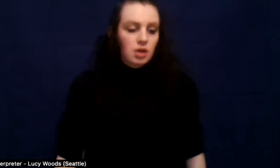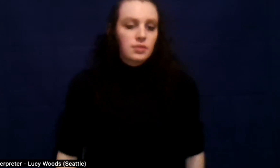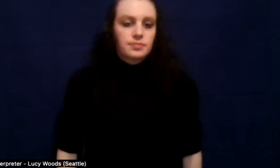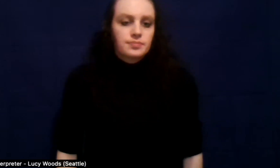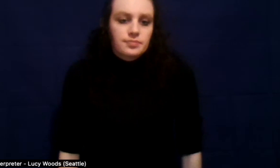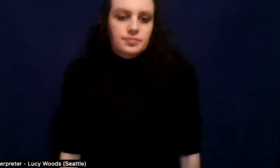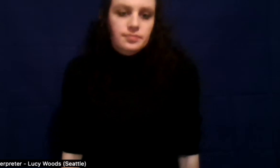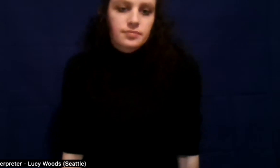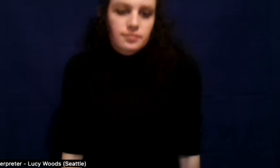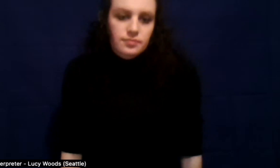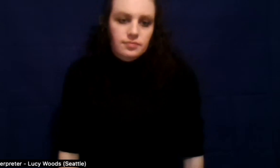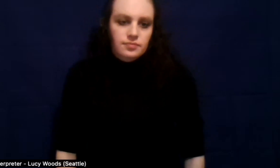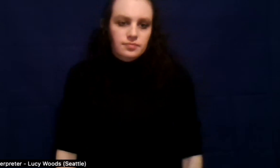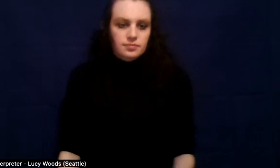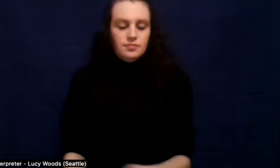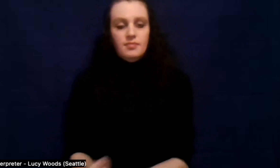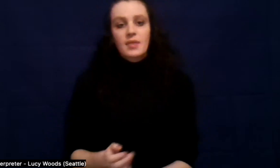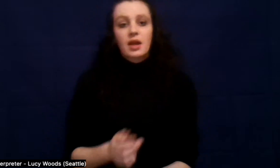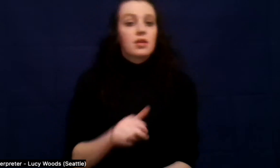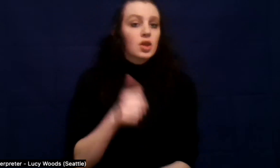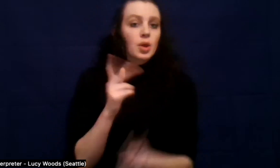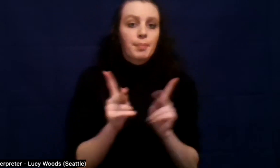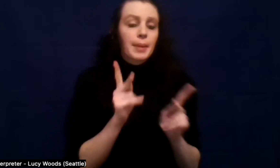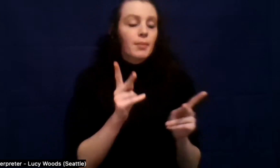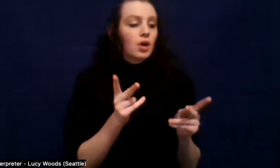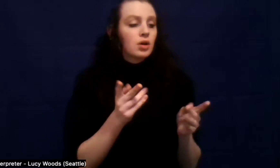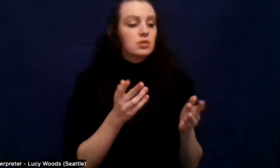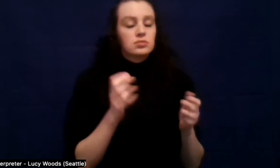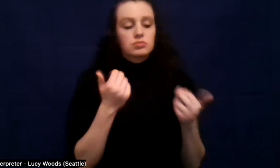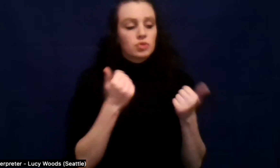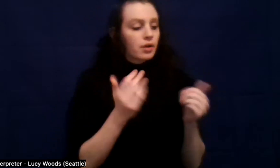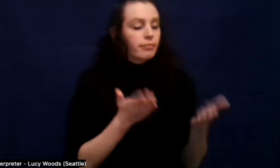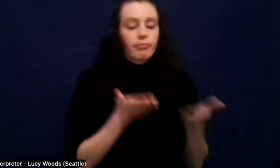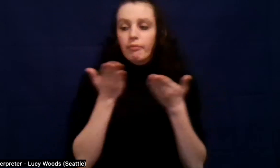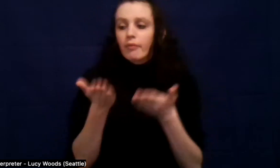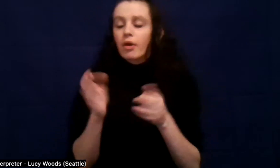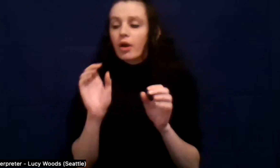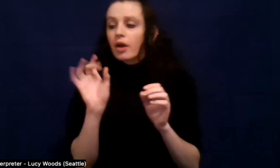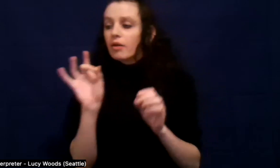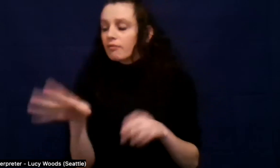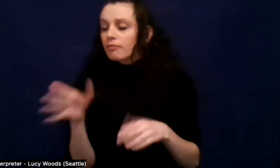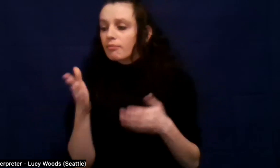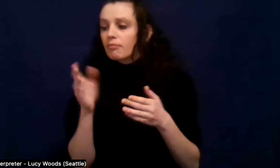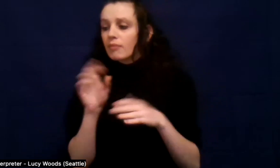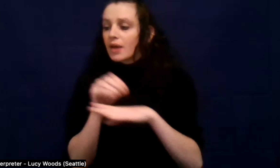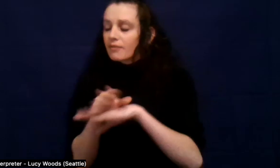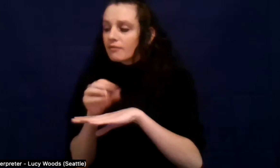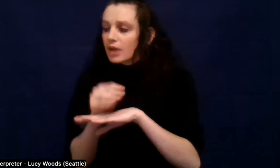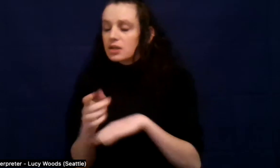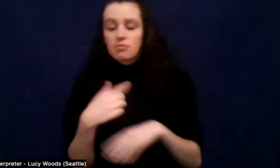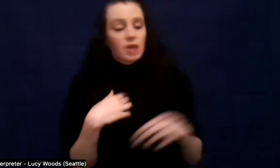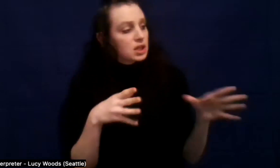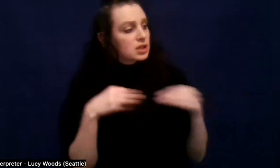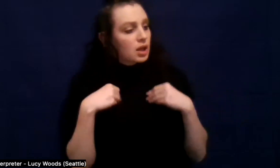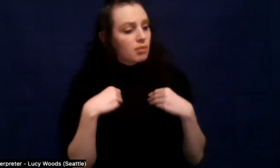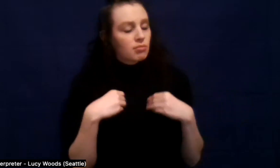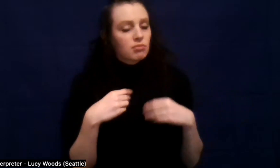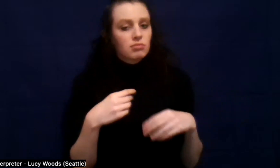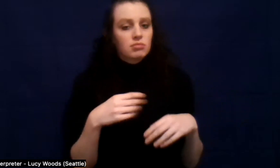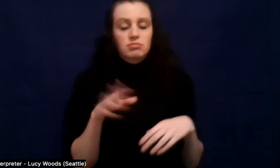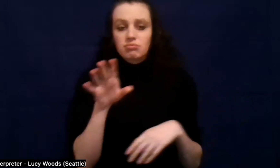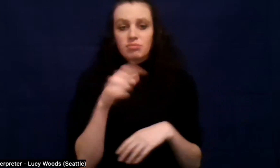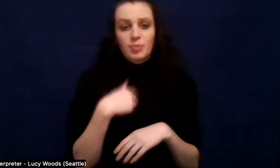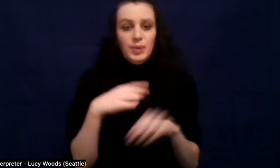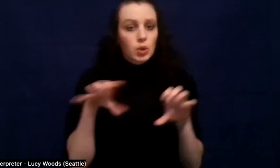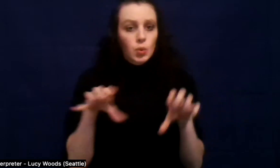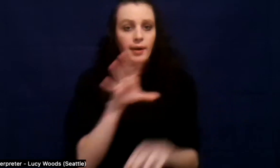and I just took suggestions, you know, like, okay, 90 meetings in 90 days. Like that was difficult, but I'm like, I'll do it